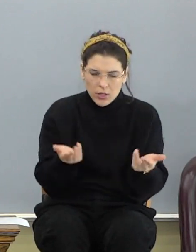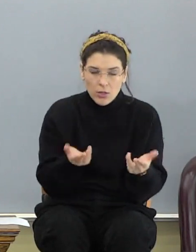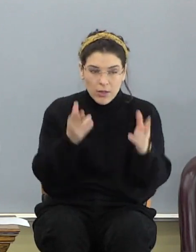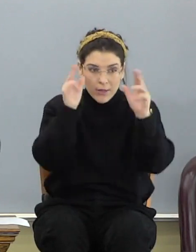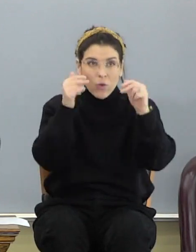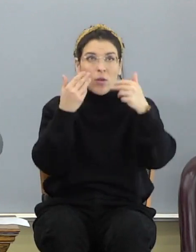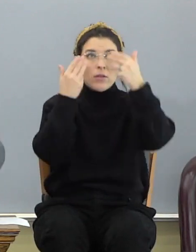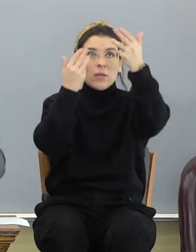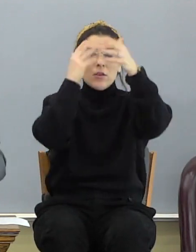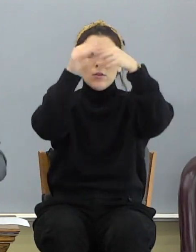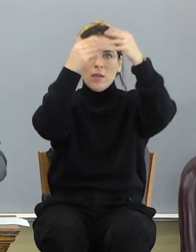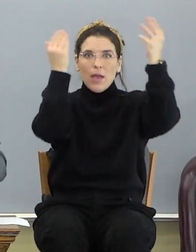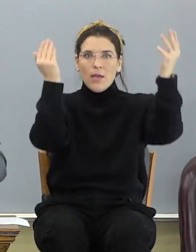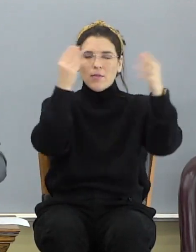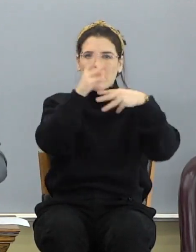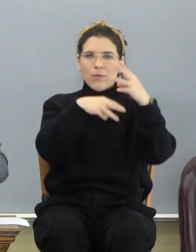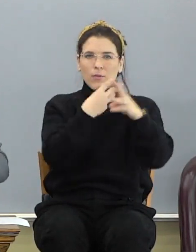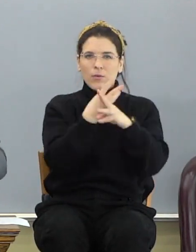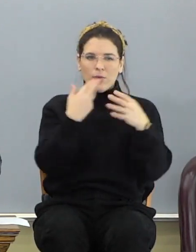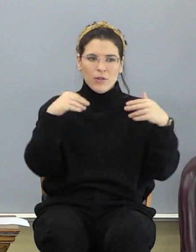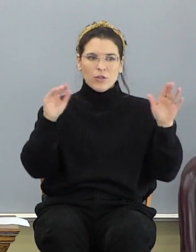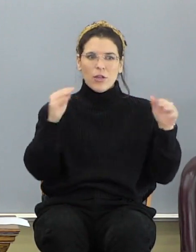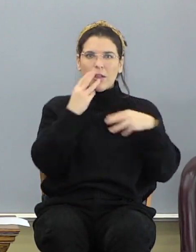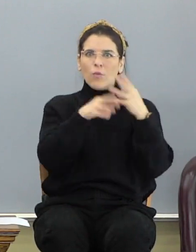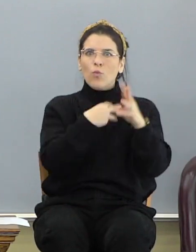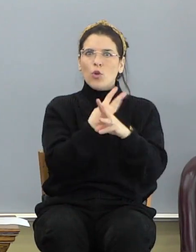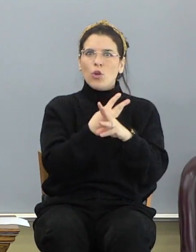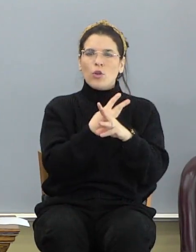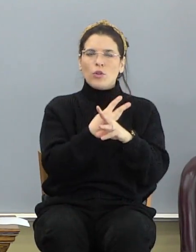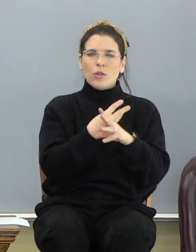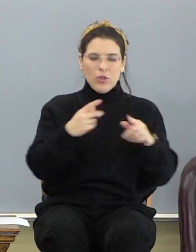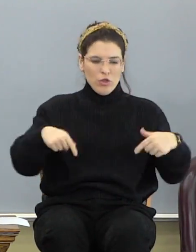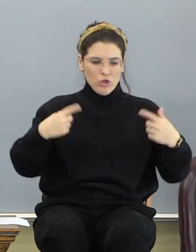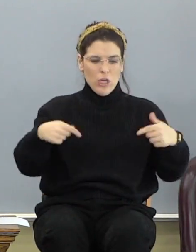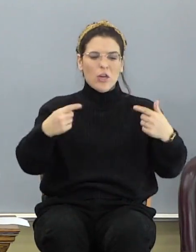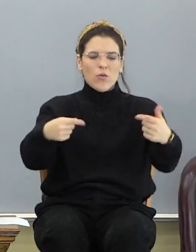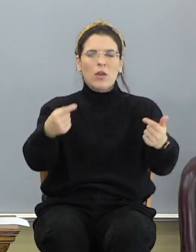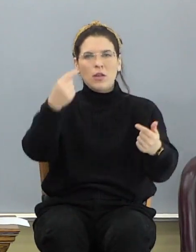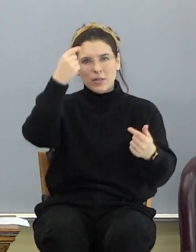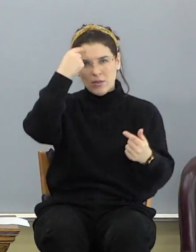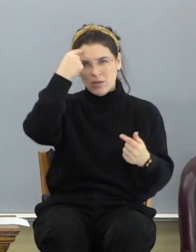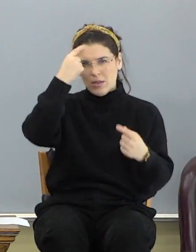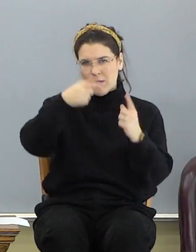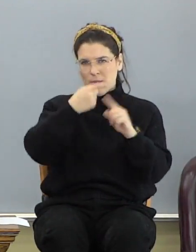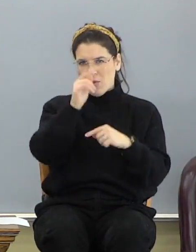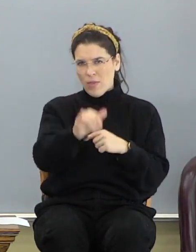That's a horse in the angelic realm. And they're chariots. Now think about that just for a minute.